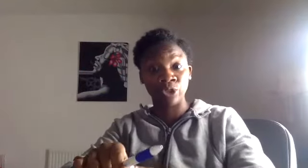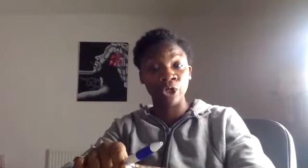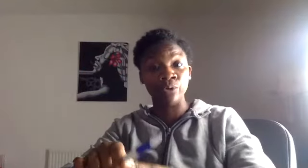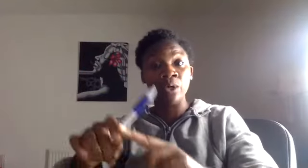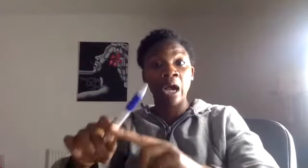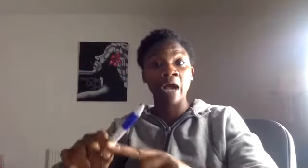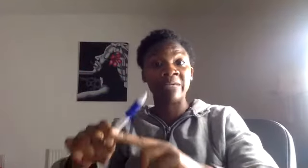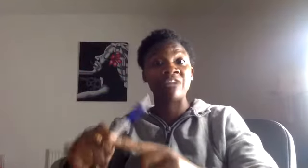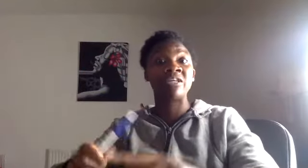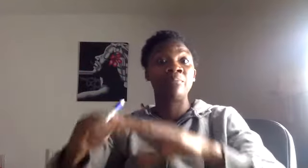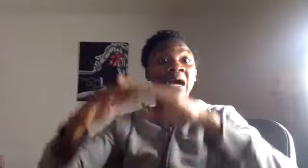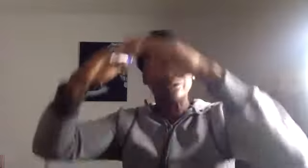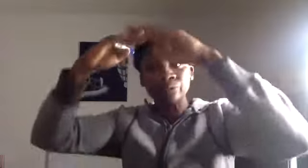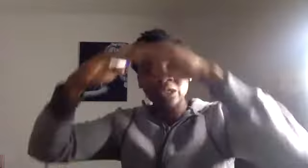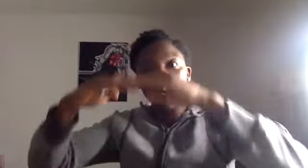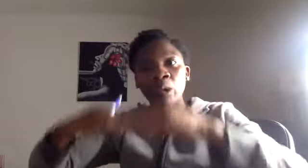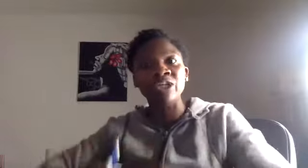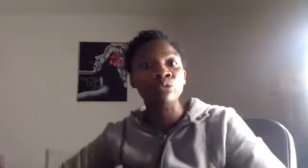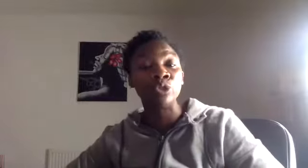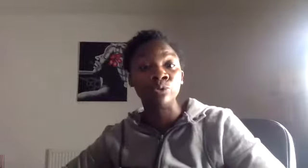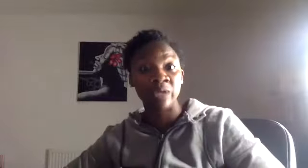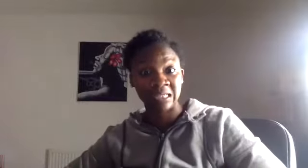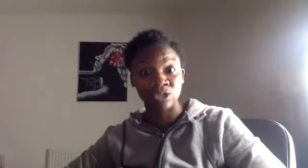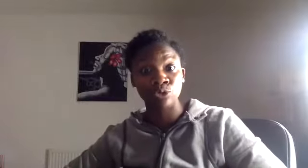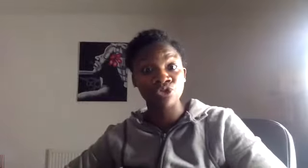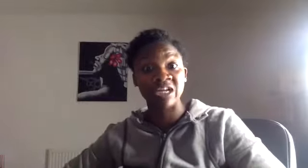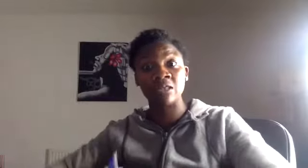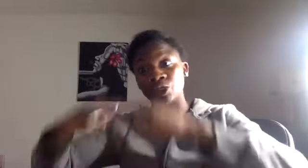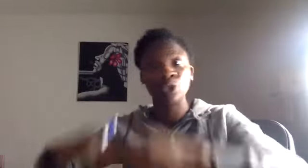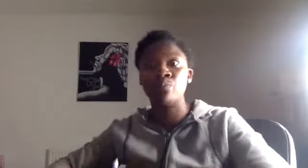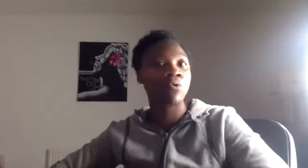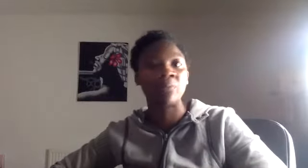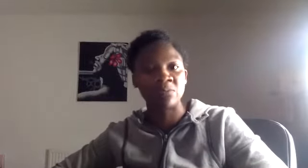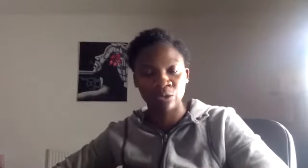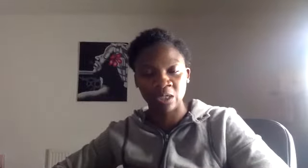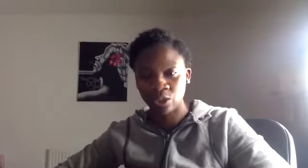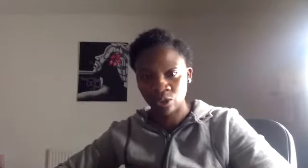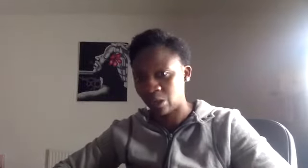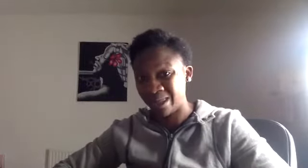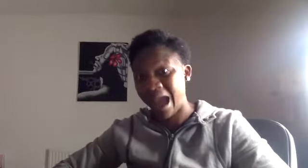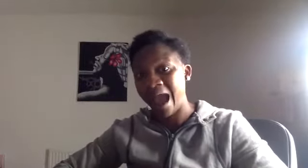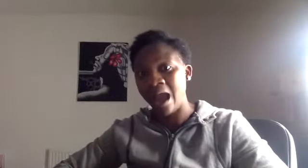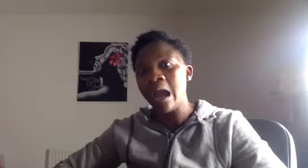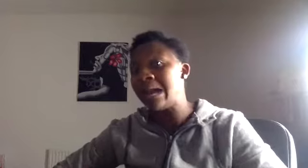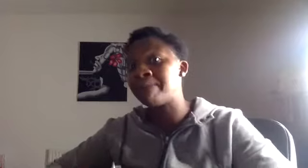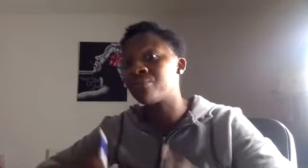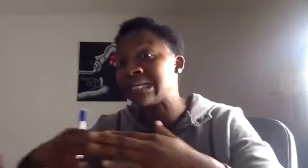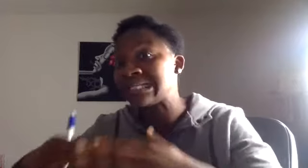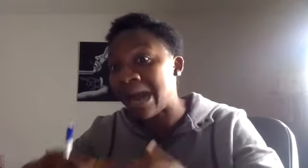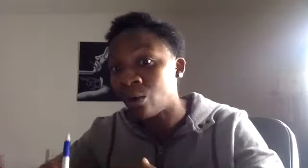you know, getting rid of the pounds, when you do this and you treat the two problems that you think that were there, it brings out